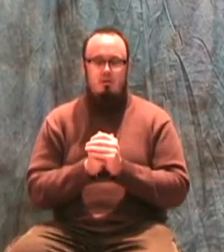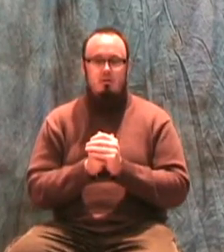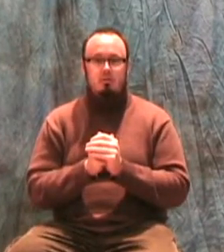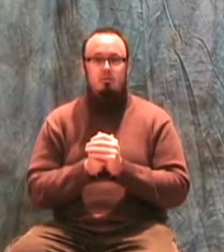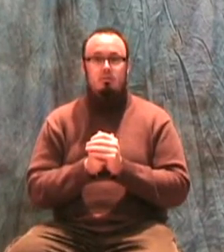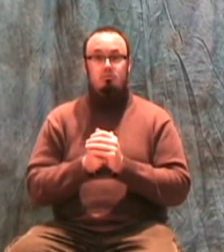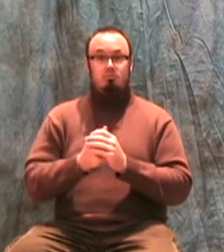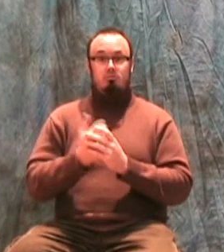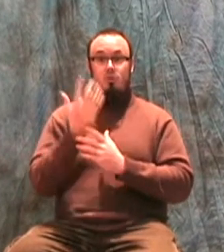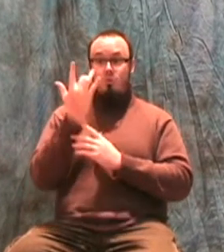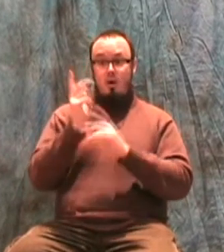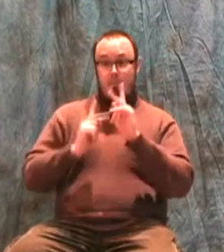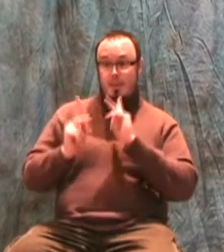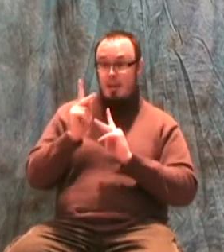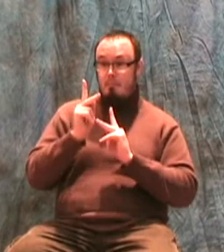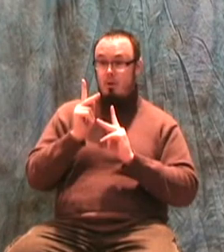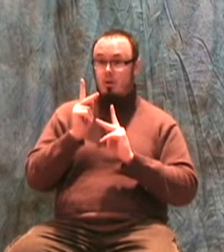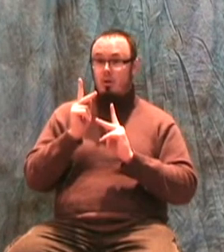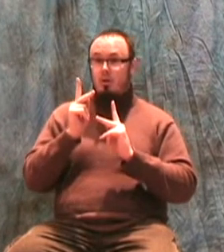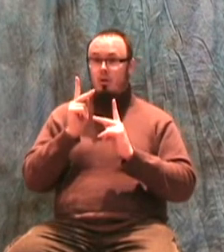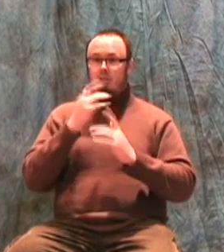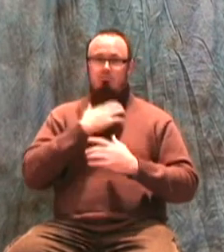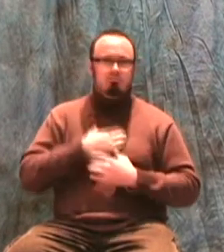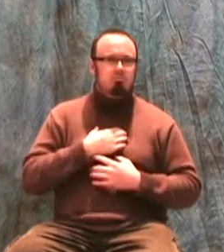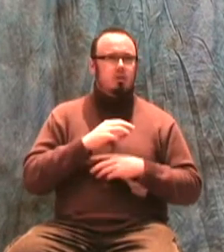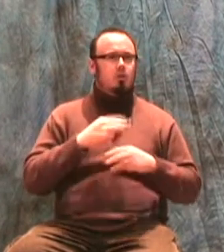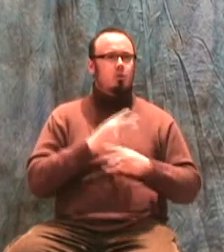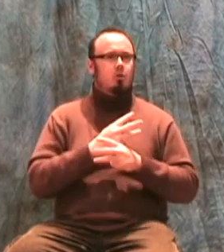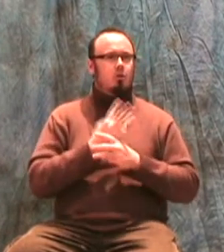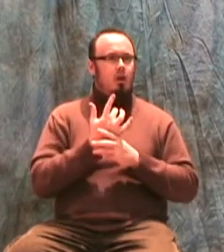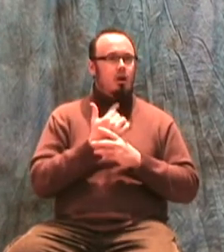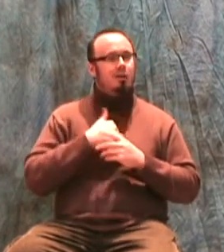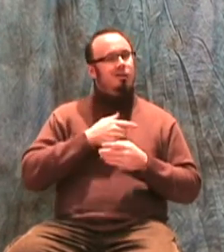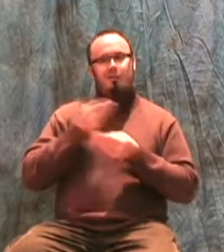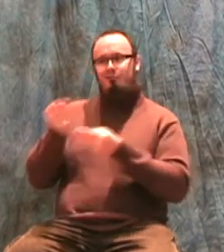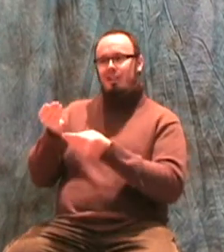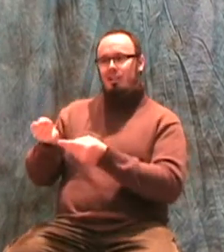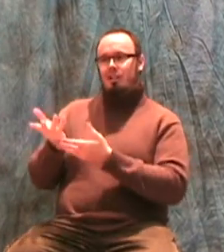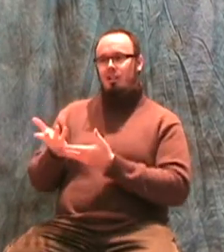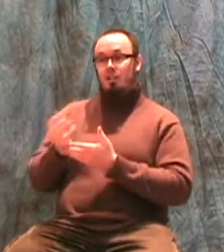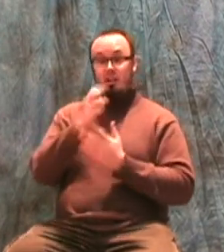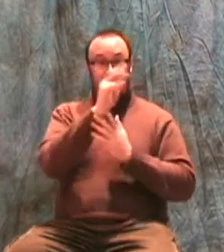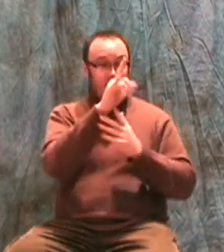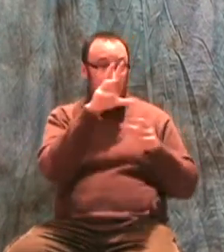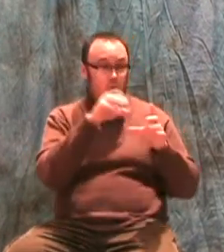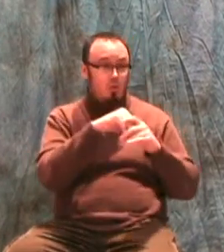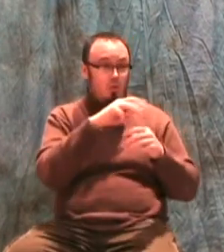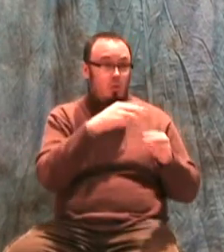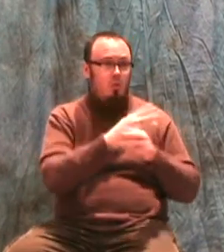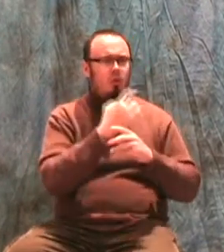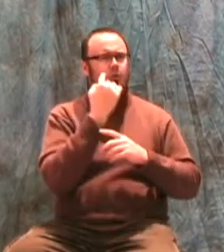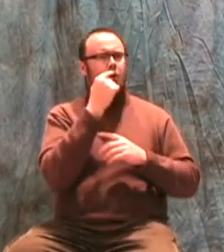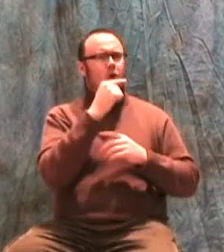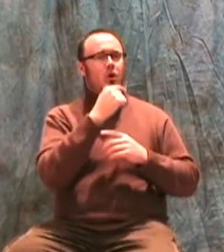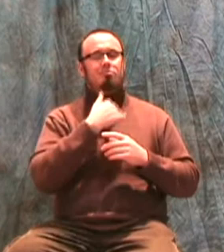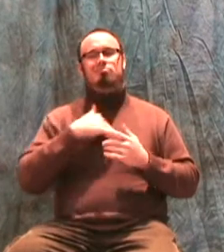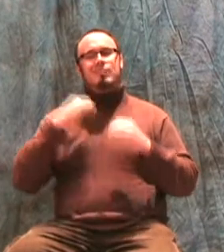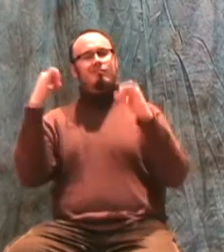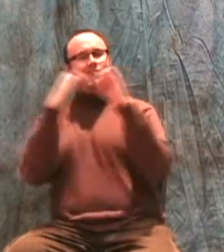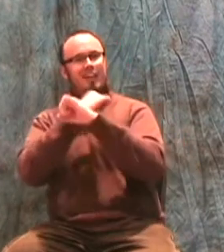Why are there people starving in the world? So we will feed them Why is there evil in the world? So we will fight it God's